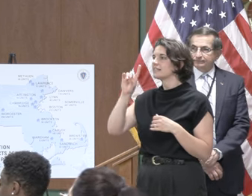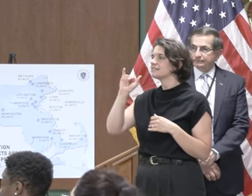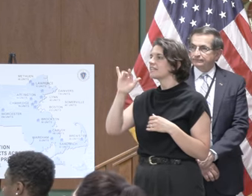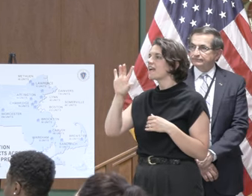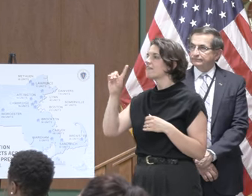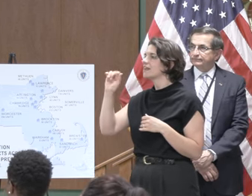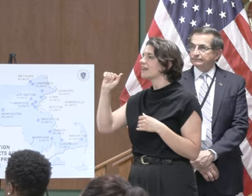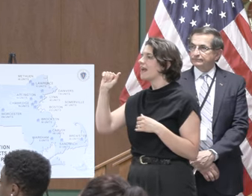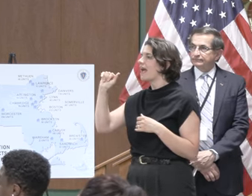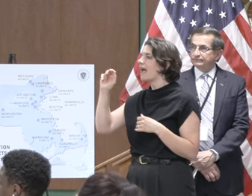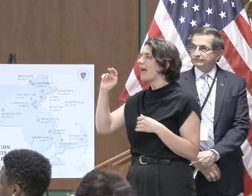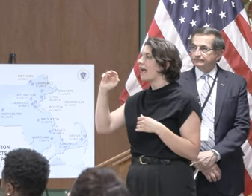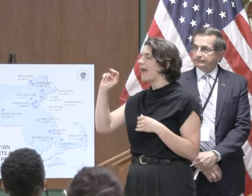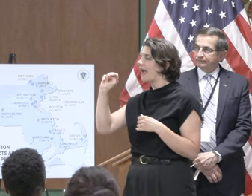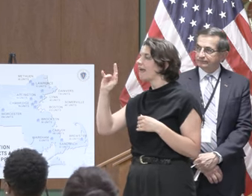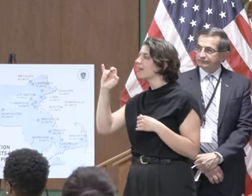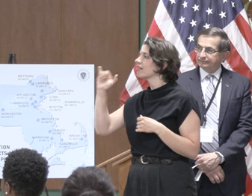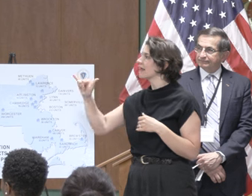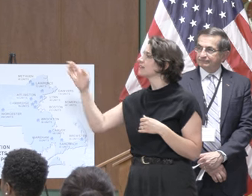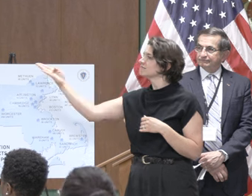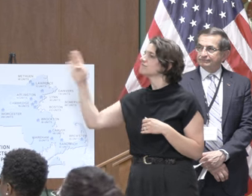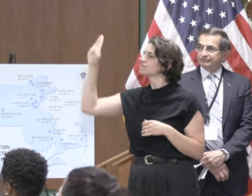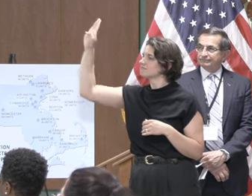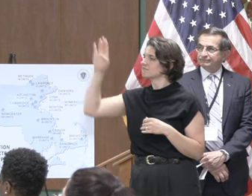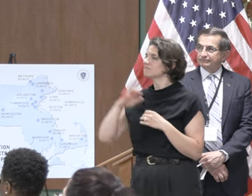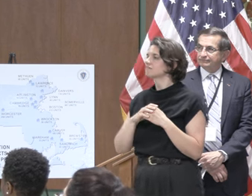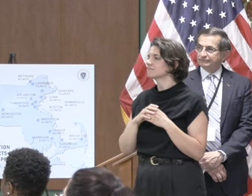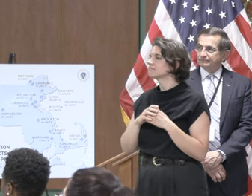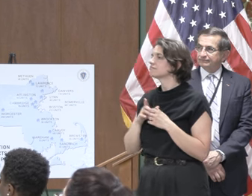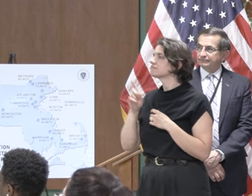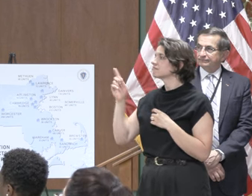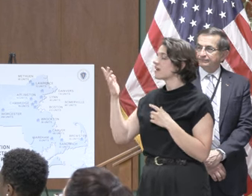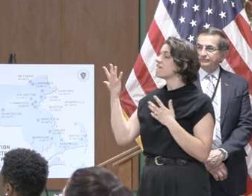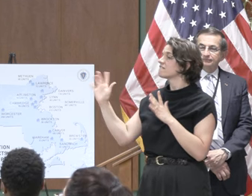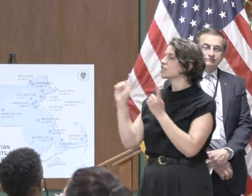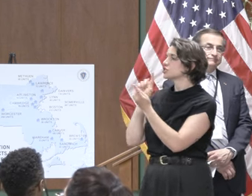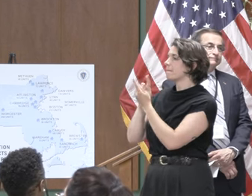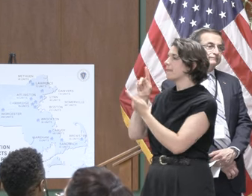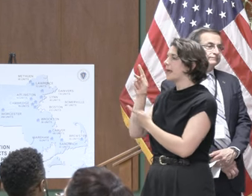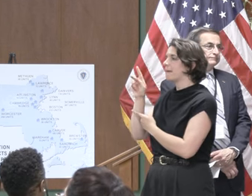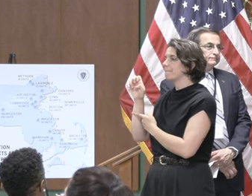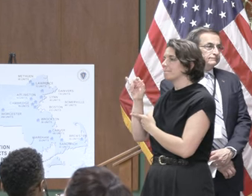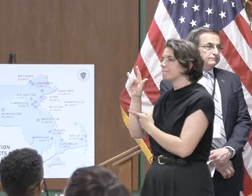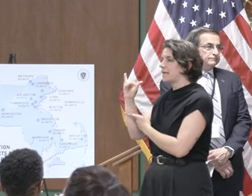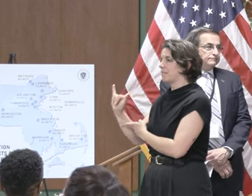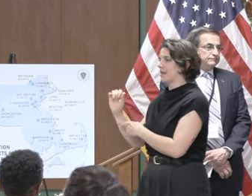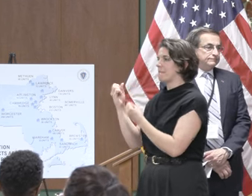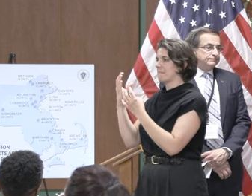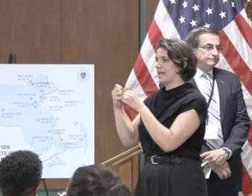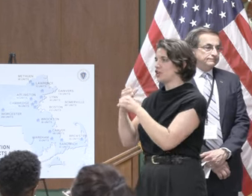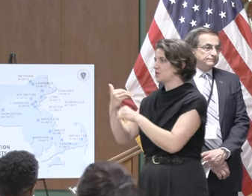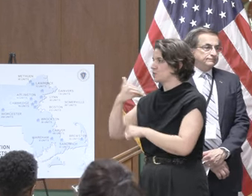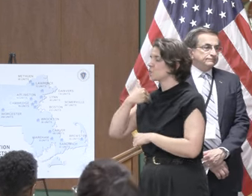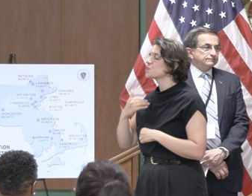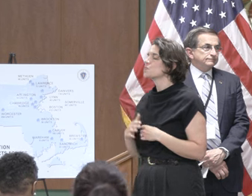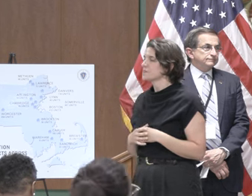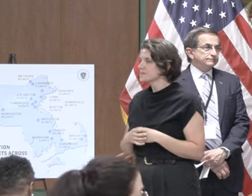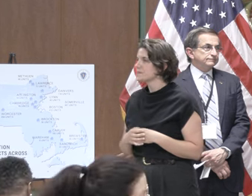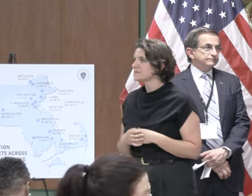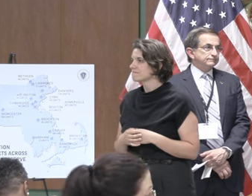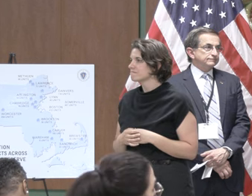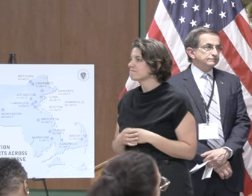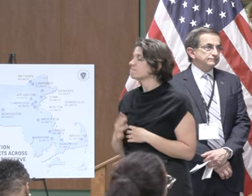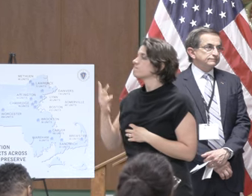your hand quick david david was the deal maker here david and i met in peabody years ago um we had a